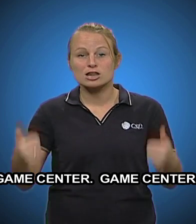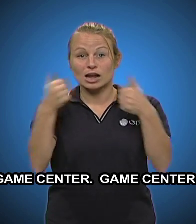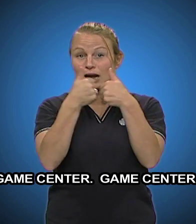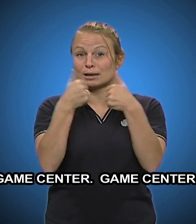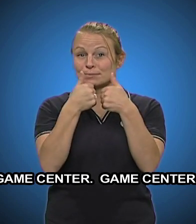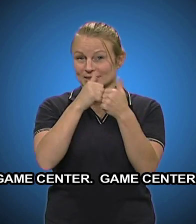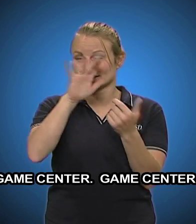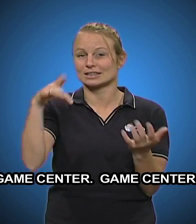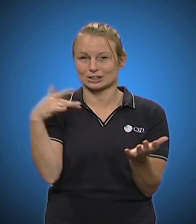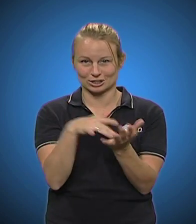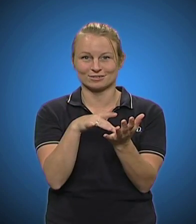Game Center.